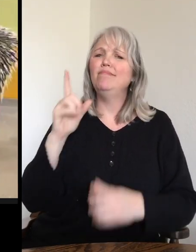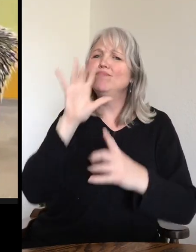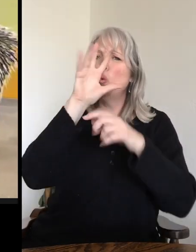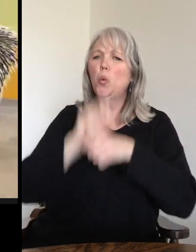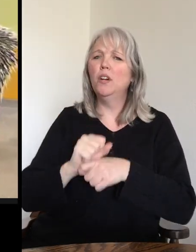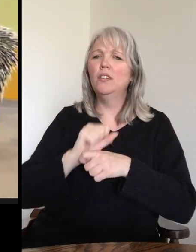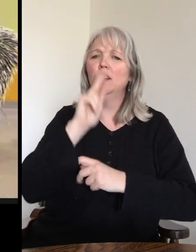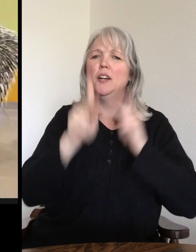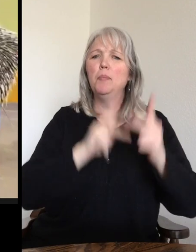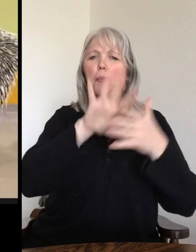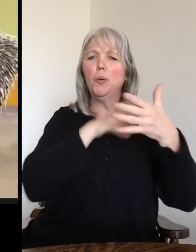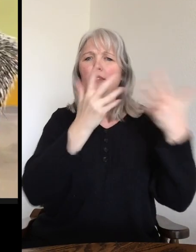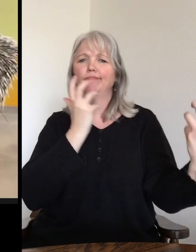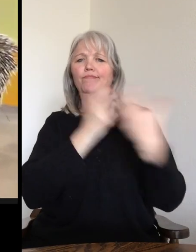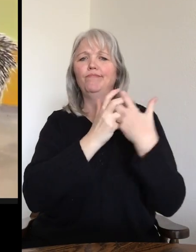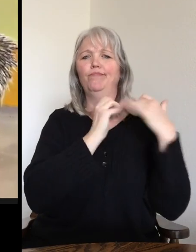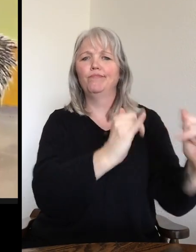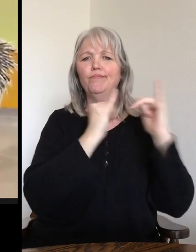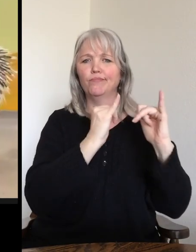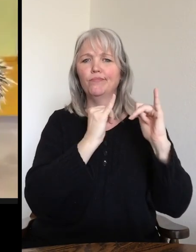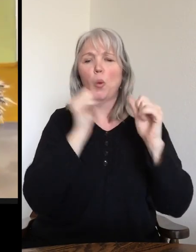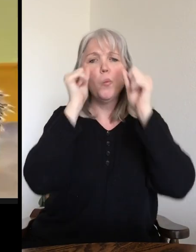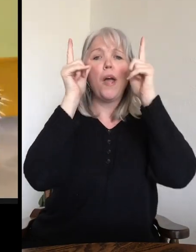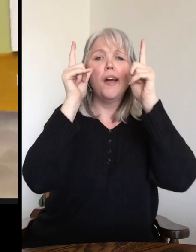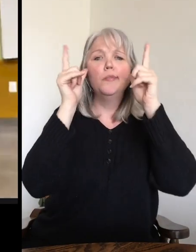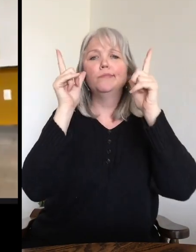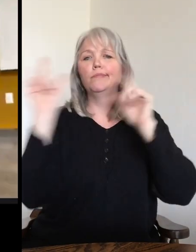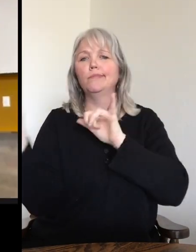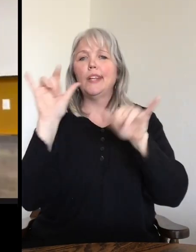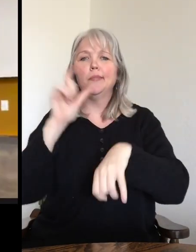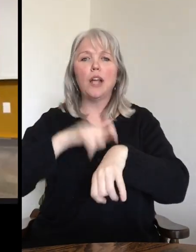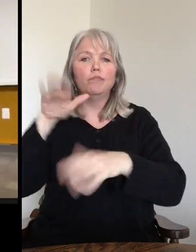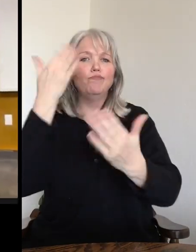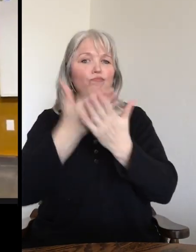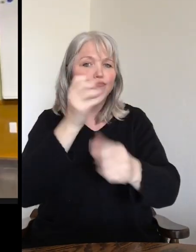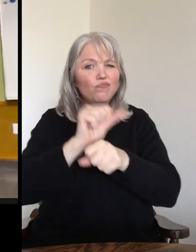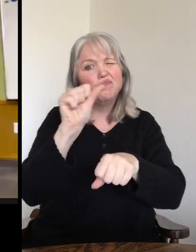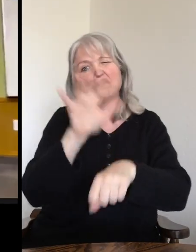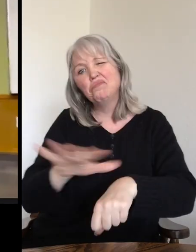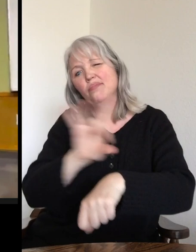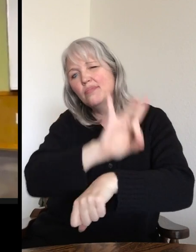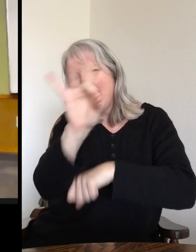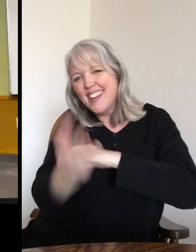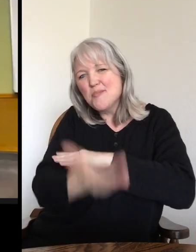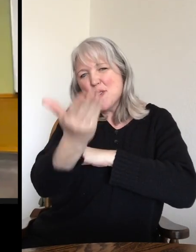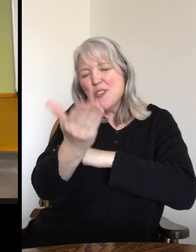sort of used to being on a people schedule. And so he wakes up when we get into work, which is around 8 o'clock in the morning.